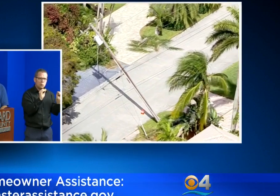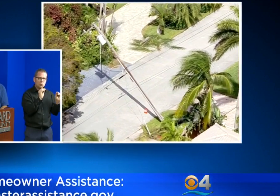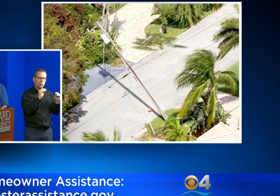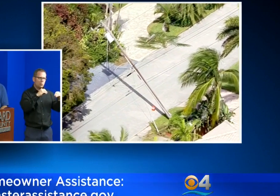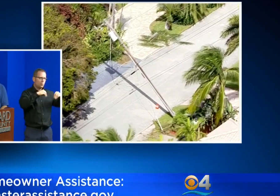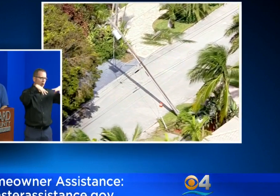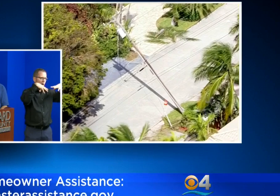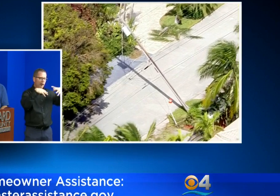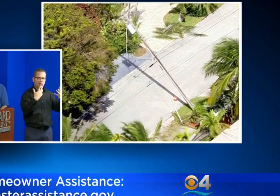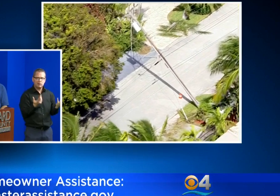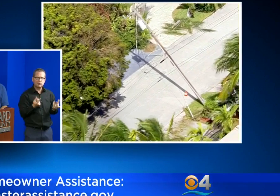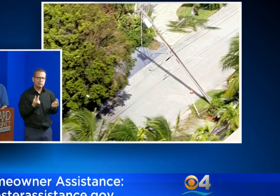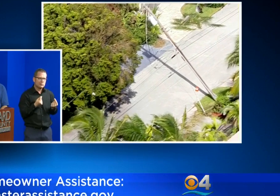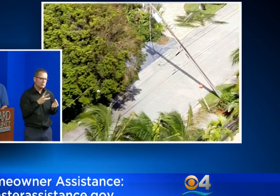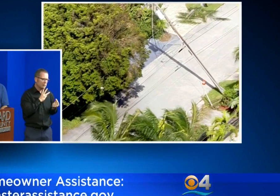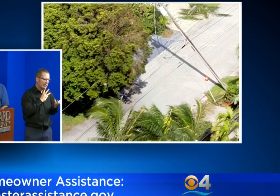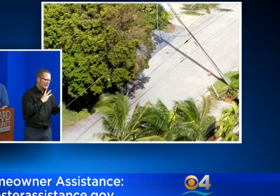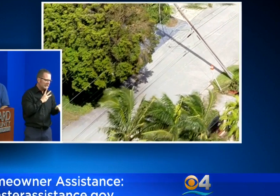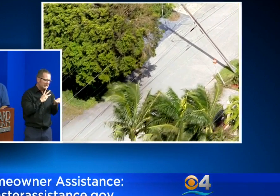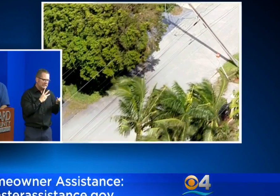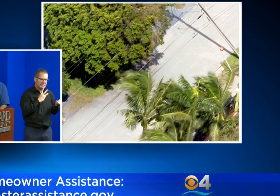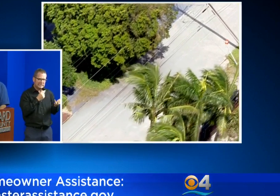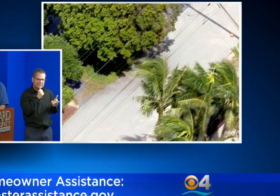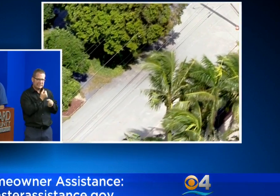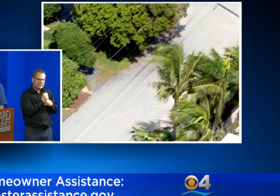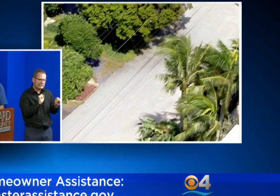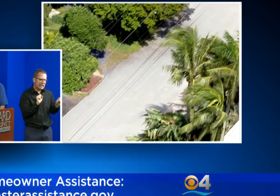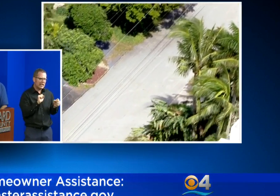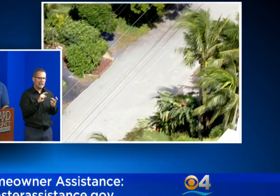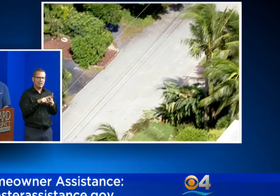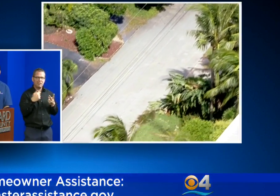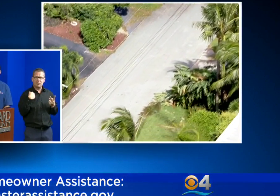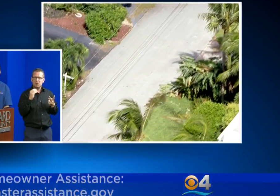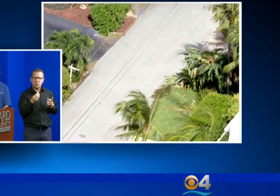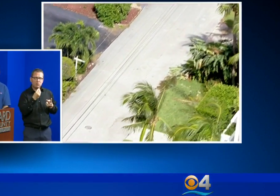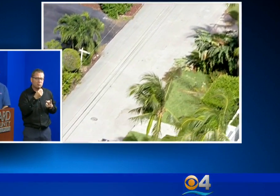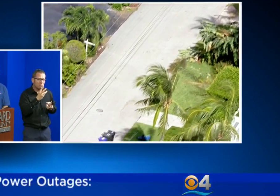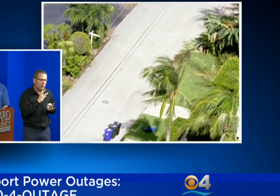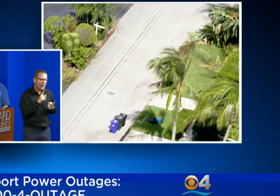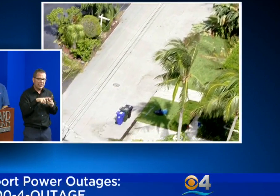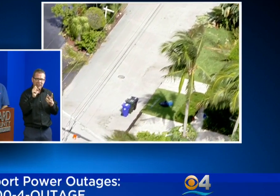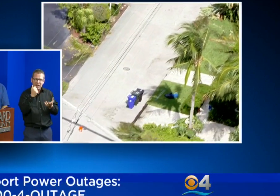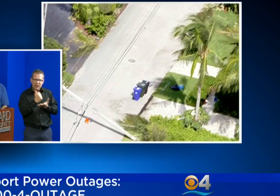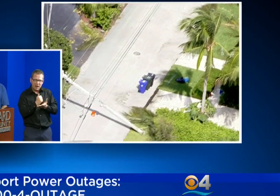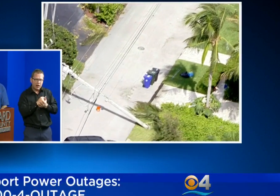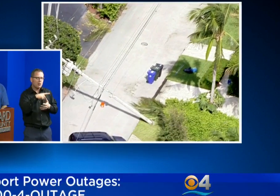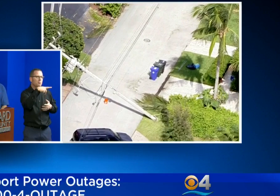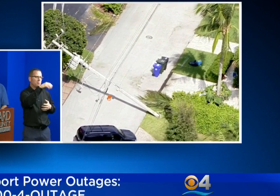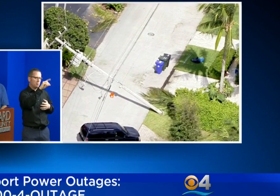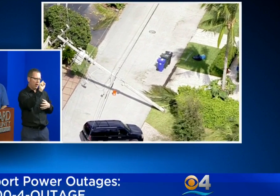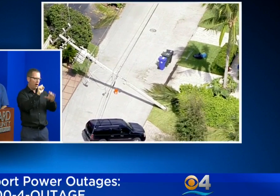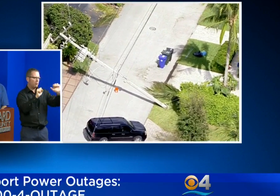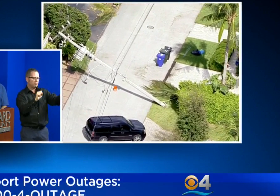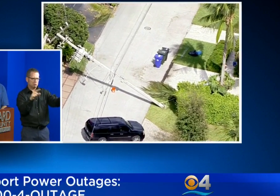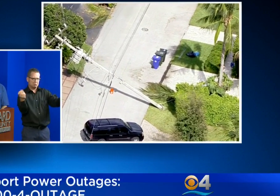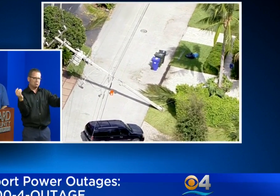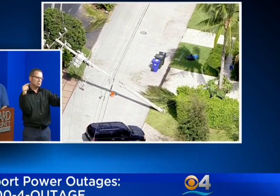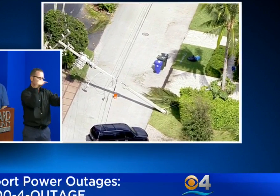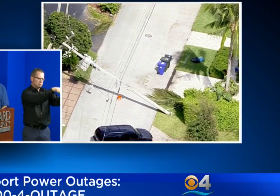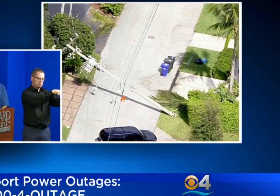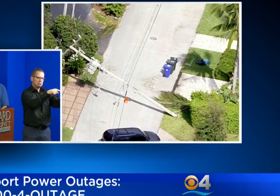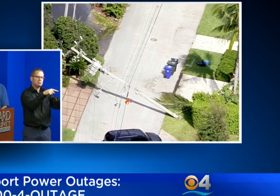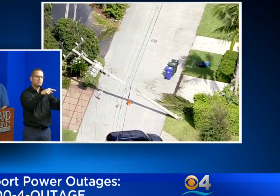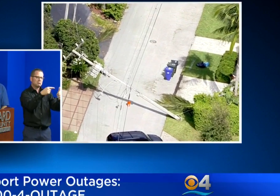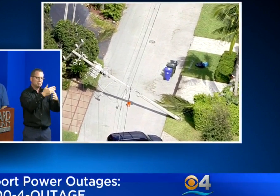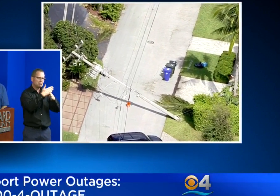portable water and you do not have power, you need the level of assistance that a pod can provide. We'll share details on the pods as